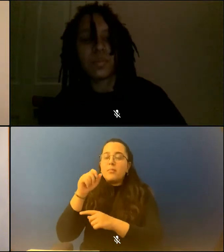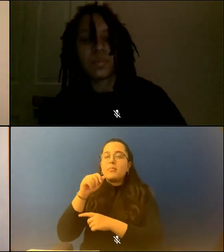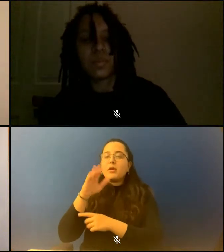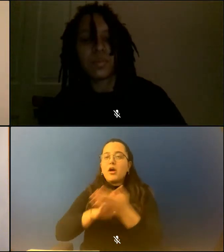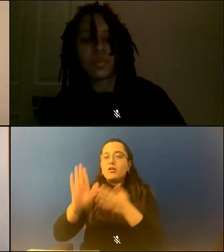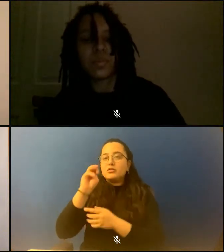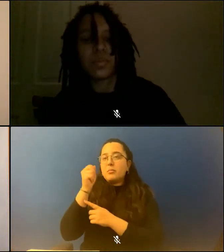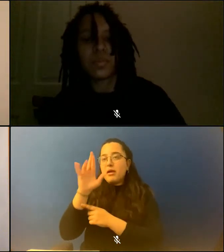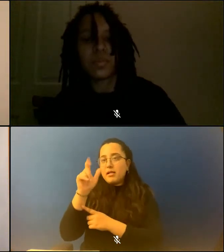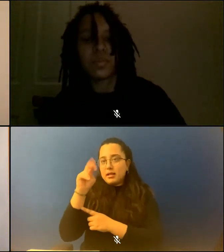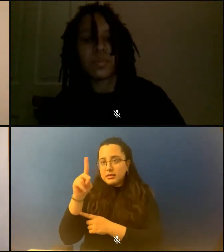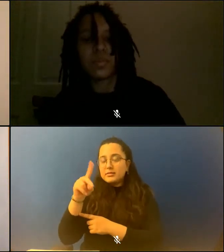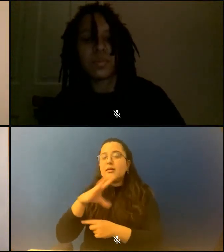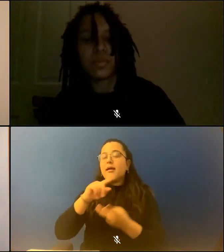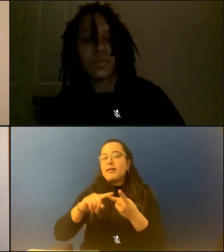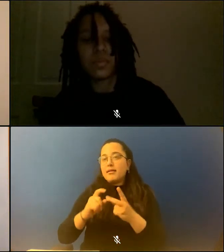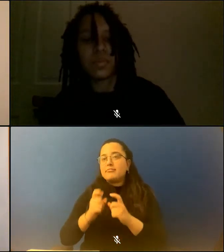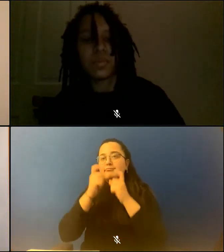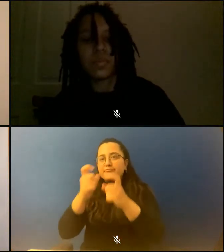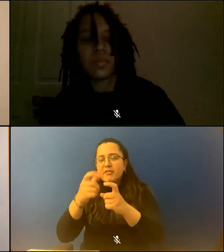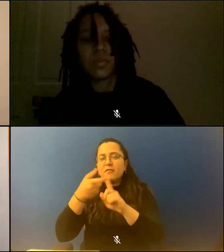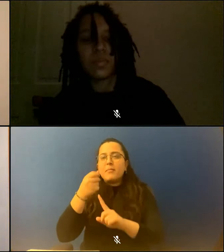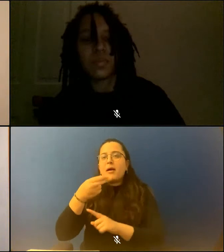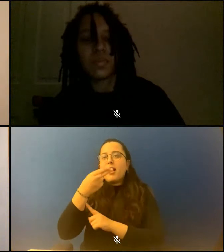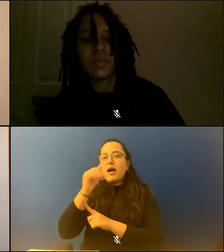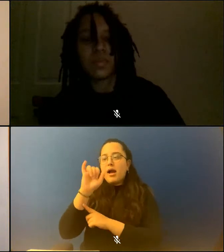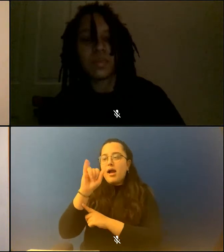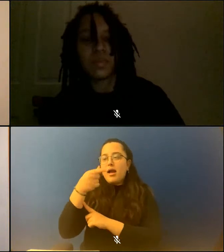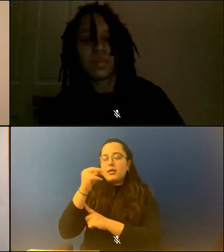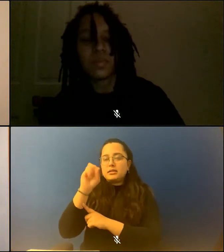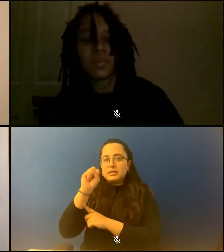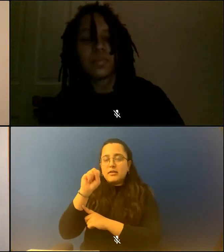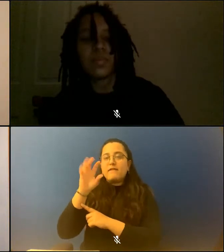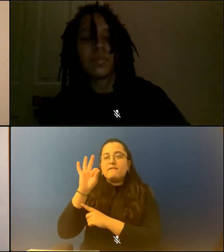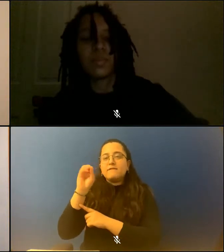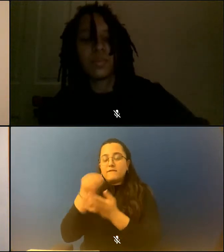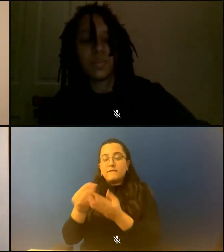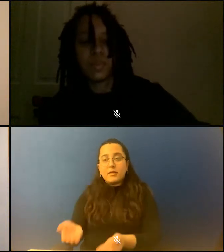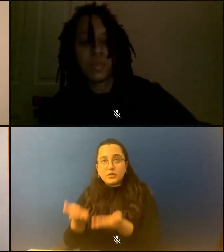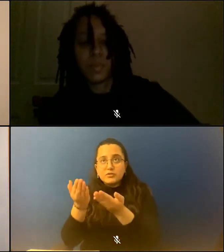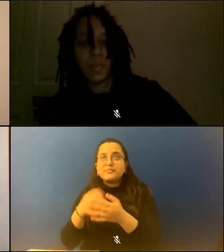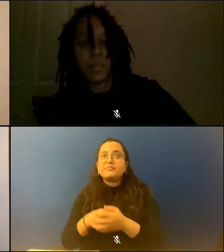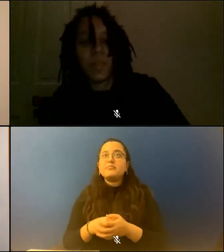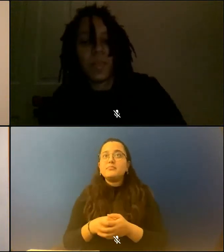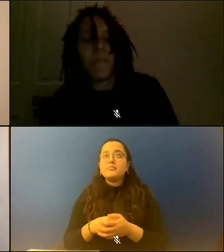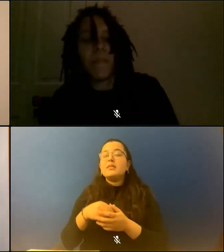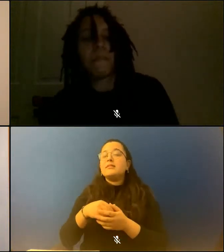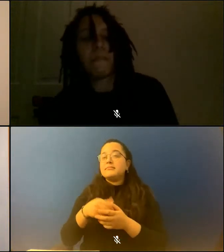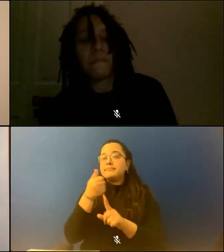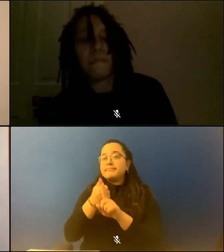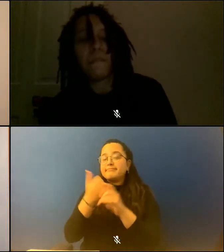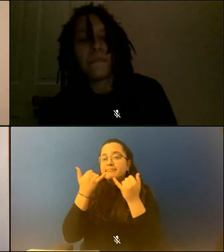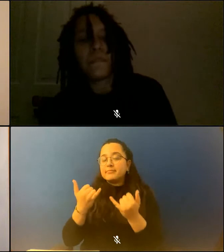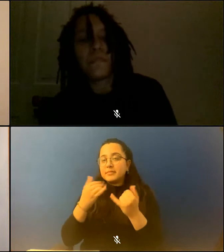Achievement Award from the Heinz Foundation. She is currently an assistant professor at the University of Pittsburgh and serves